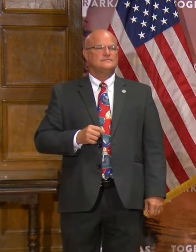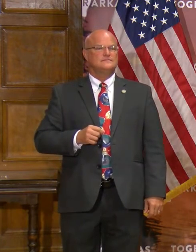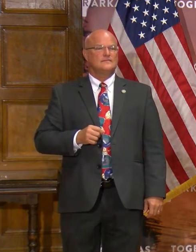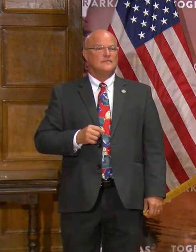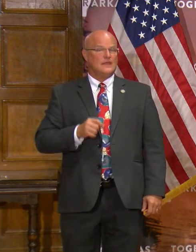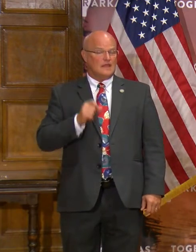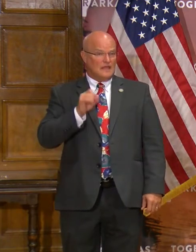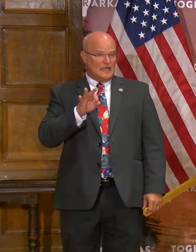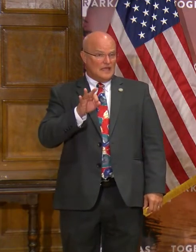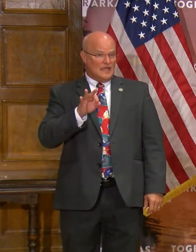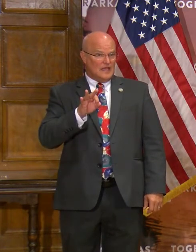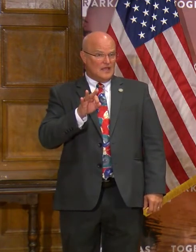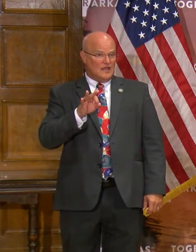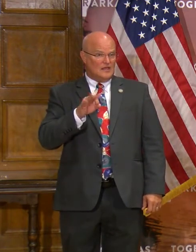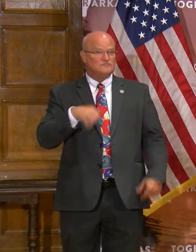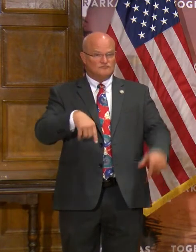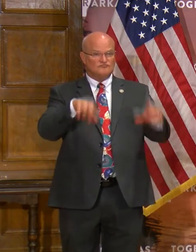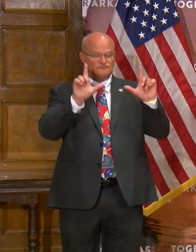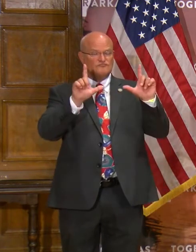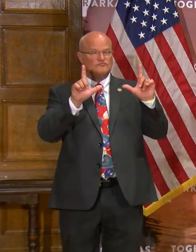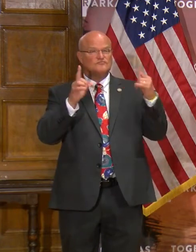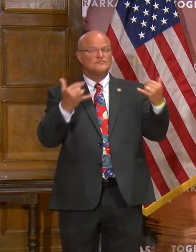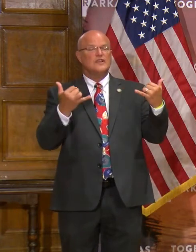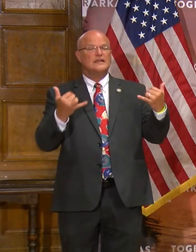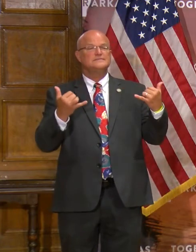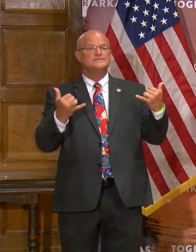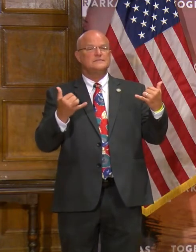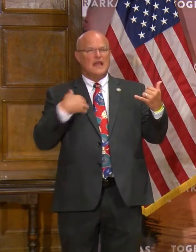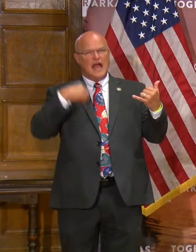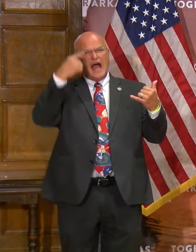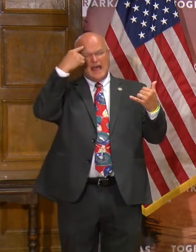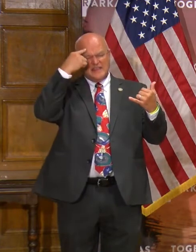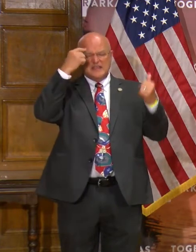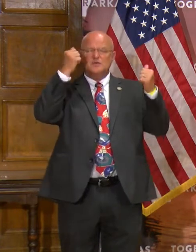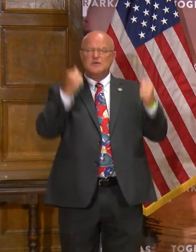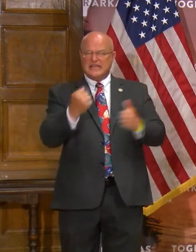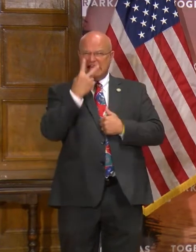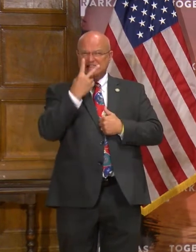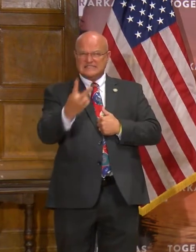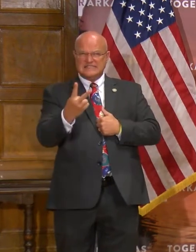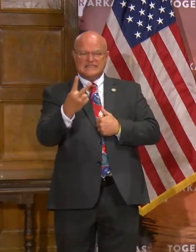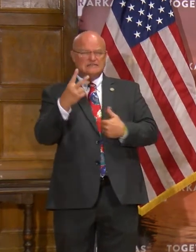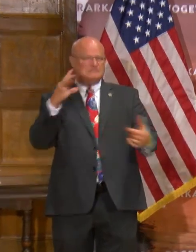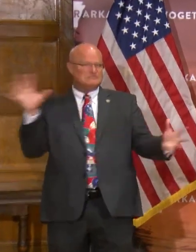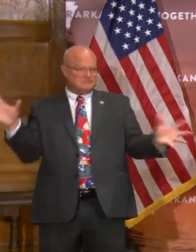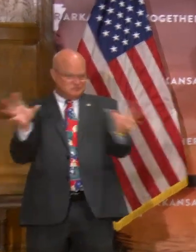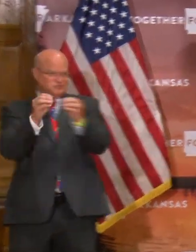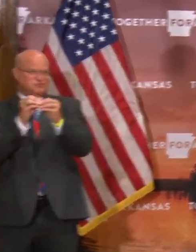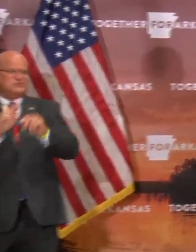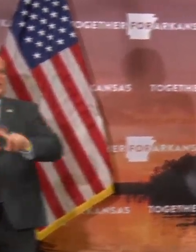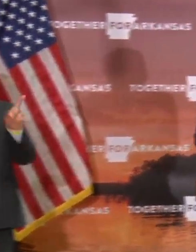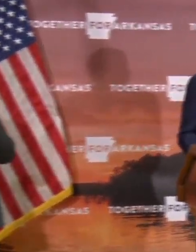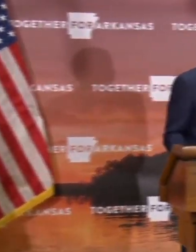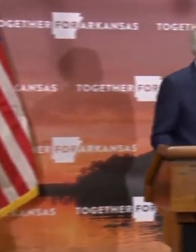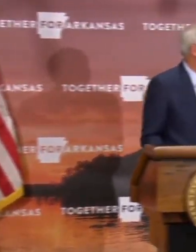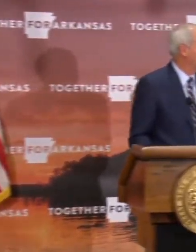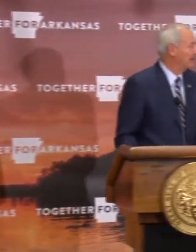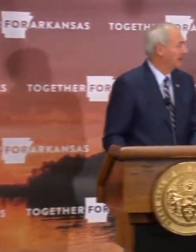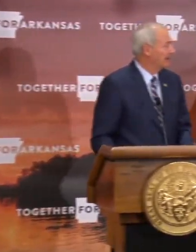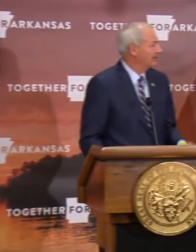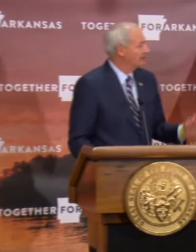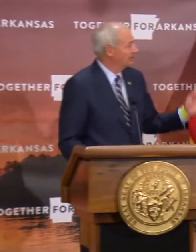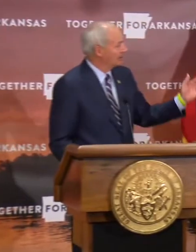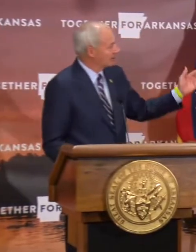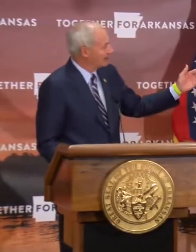And if we, let's go to the slides and I think we'll be able to see all of this in a different way. And